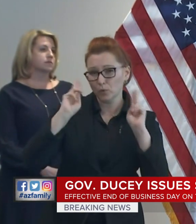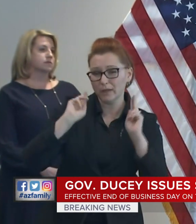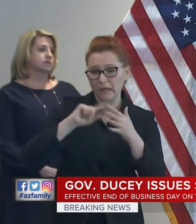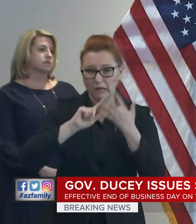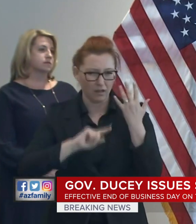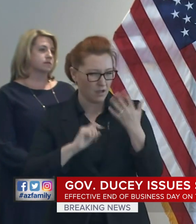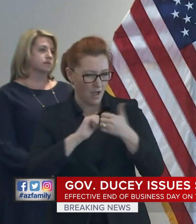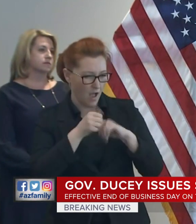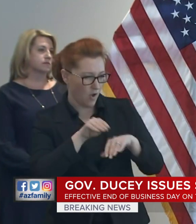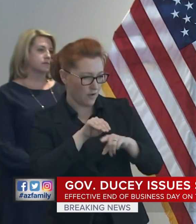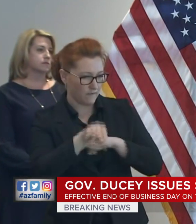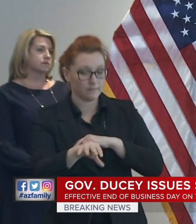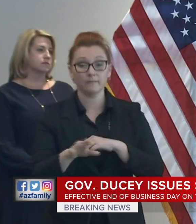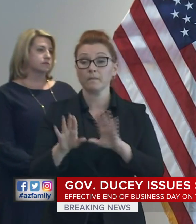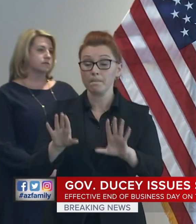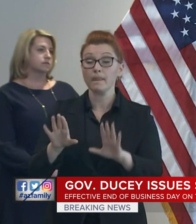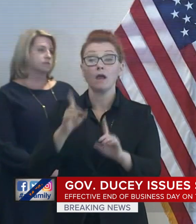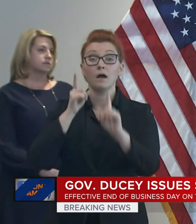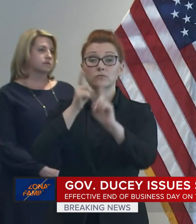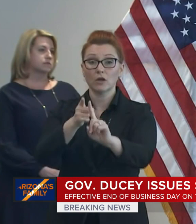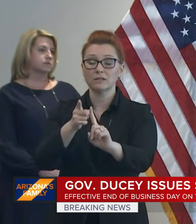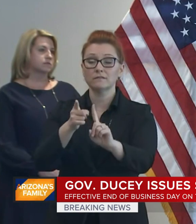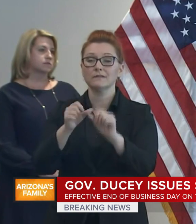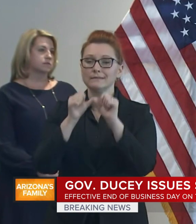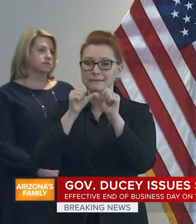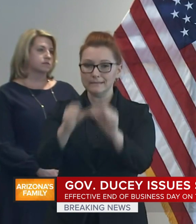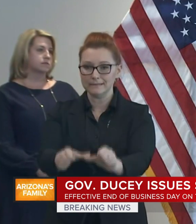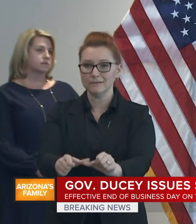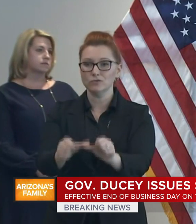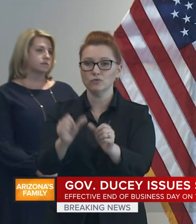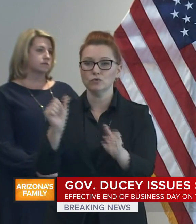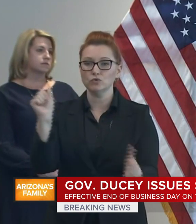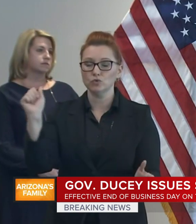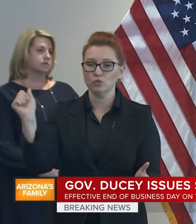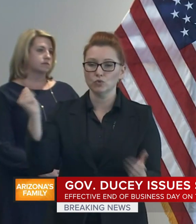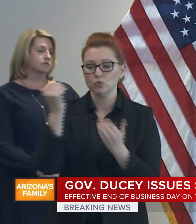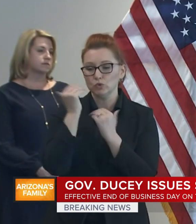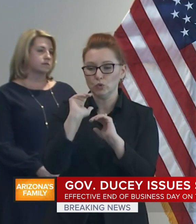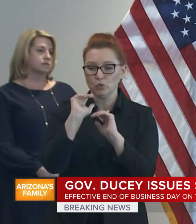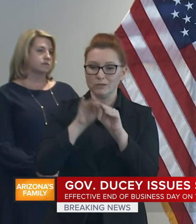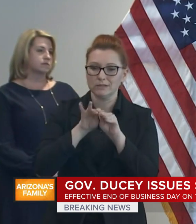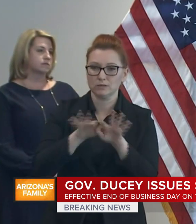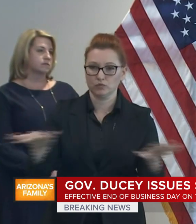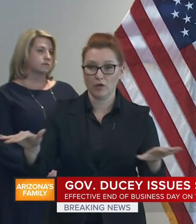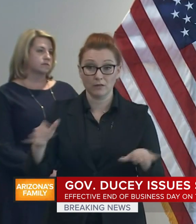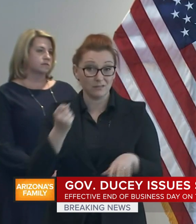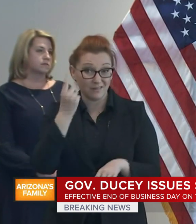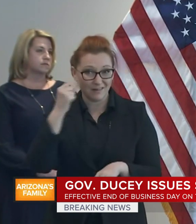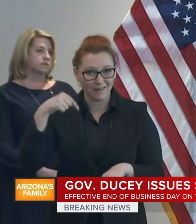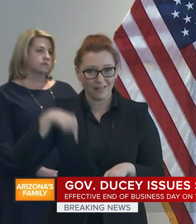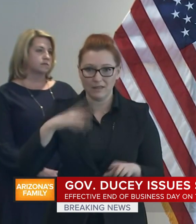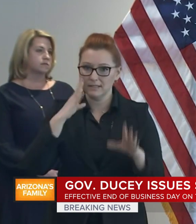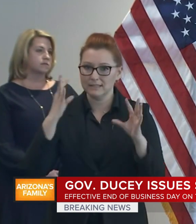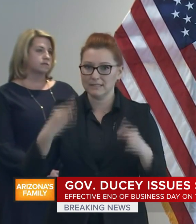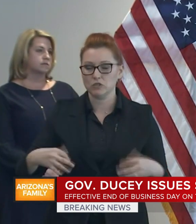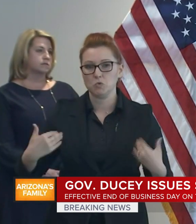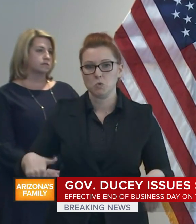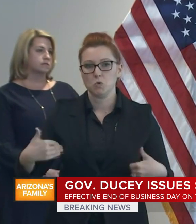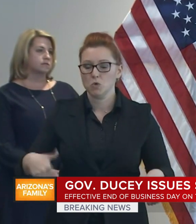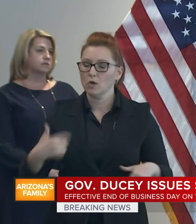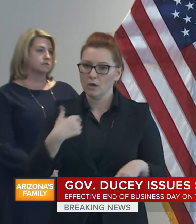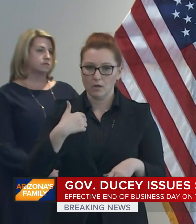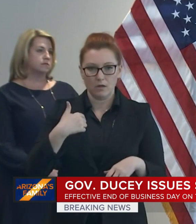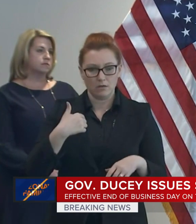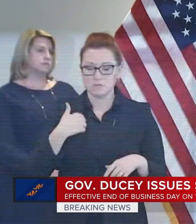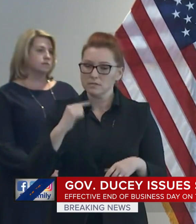here is to continue to mitigate and to slow the spread. And like I said, this decision was made with Arizona